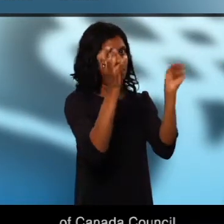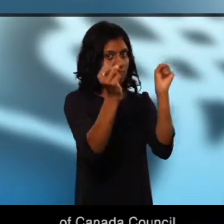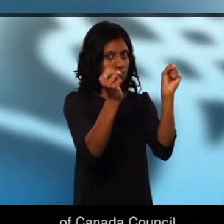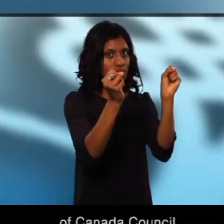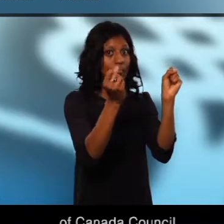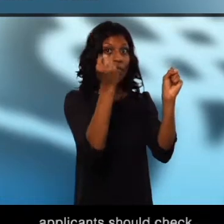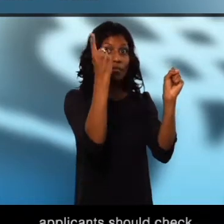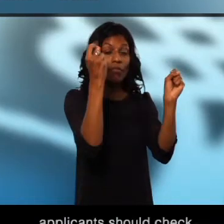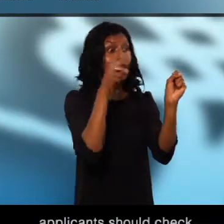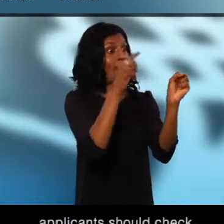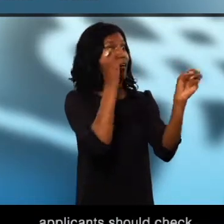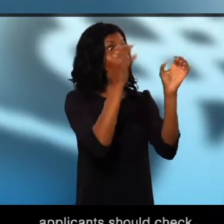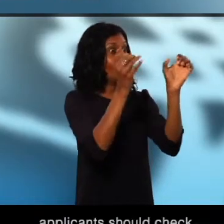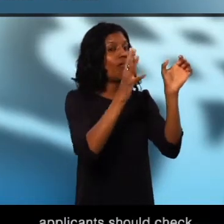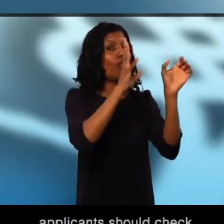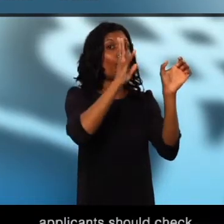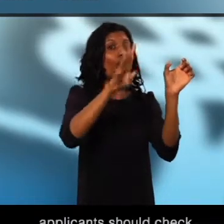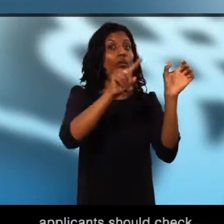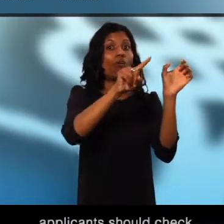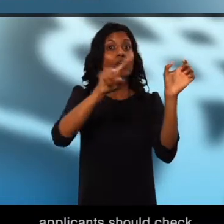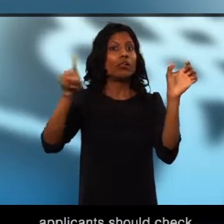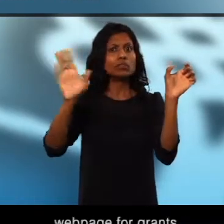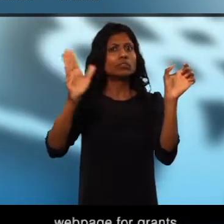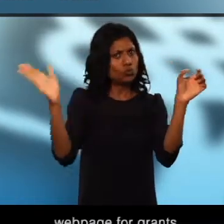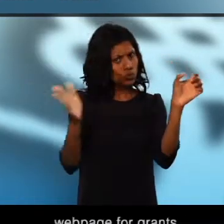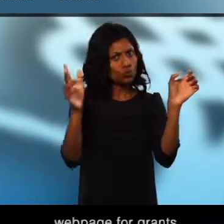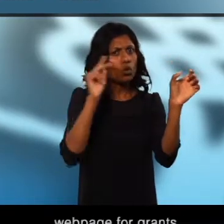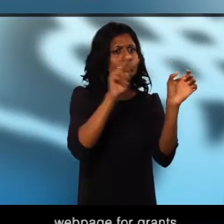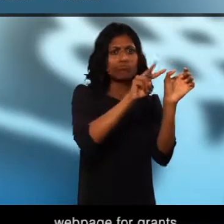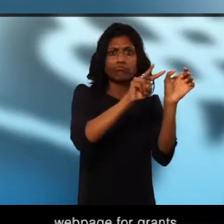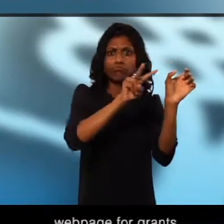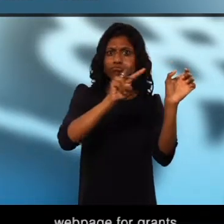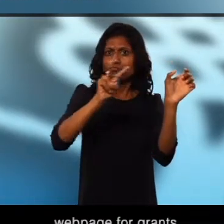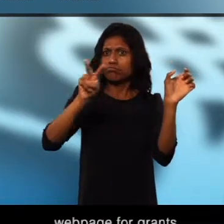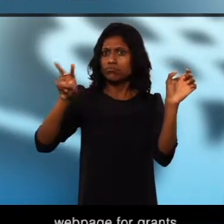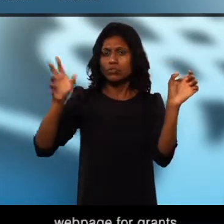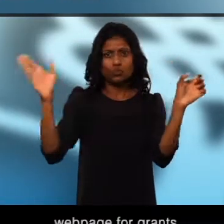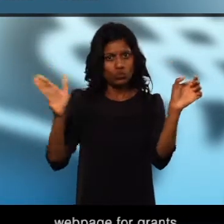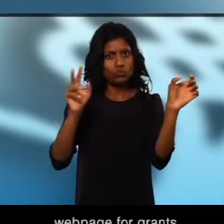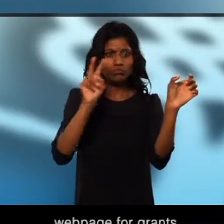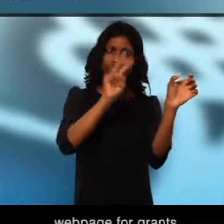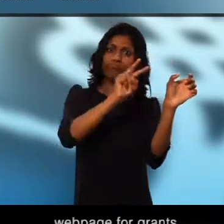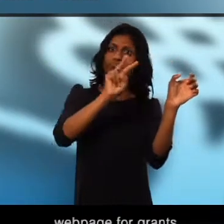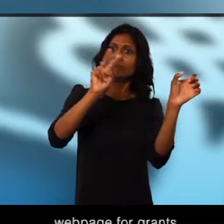and applicants should check out the Council's main webpage for grants specific to their disciplines.